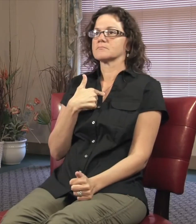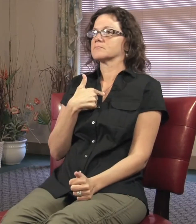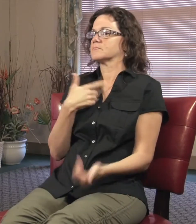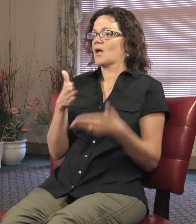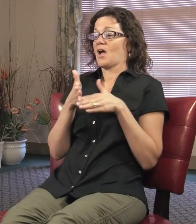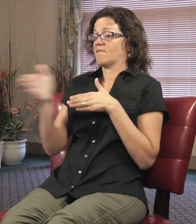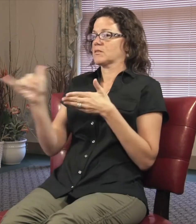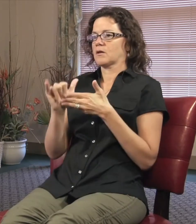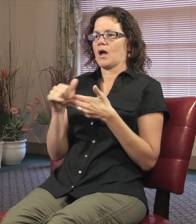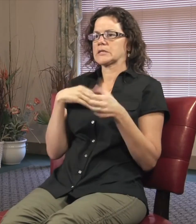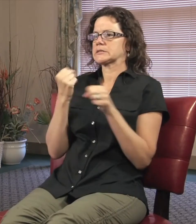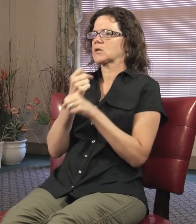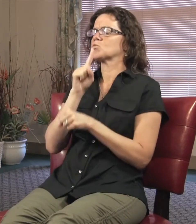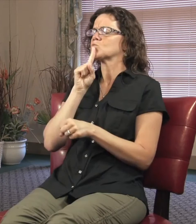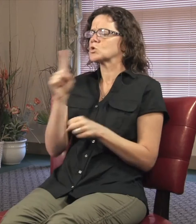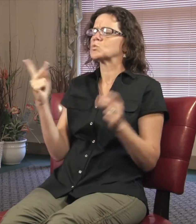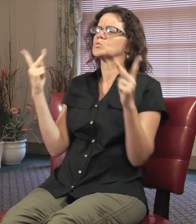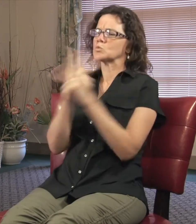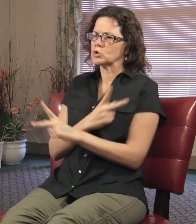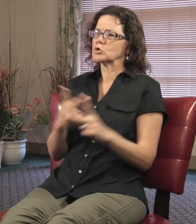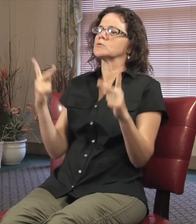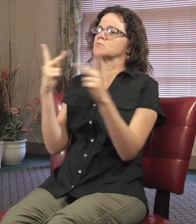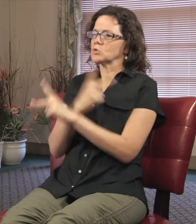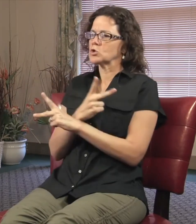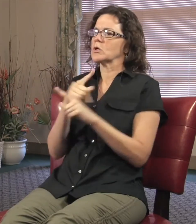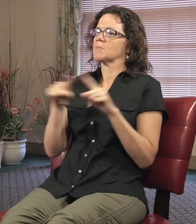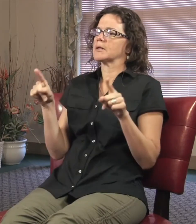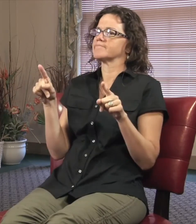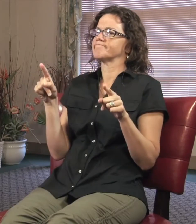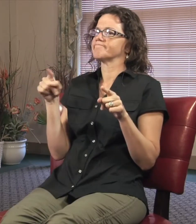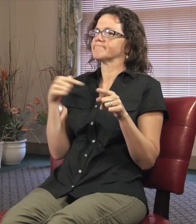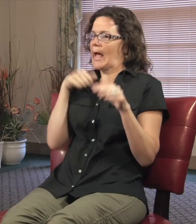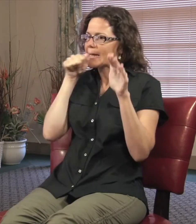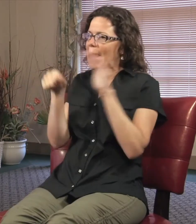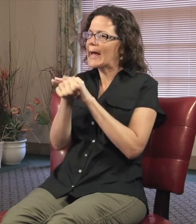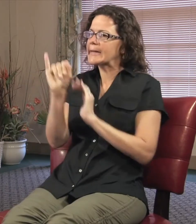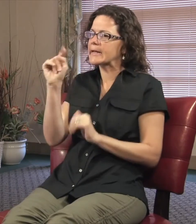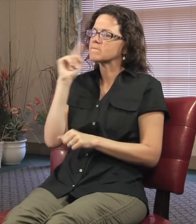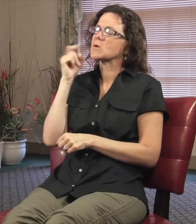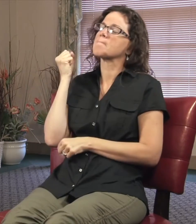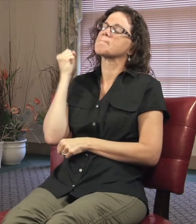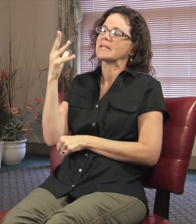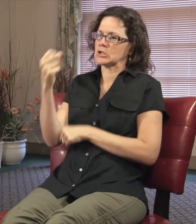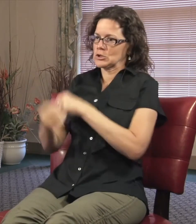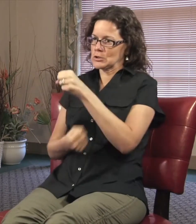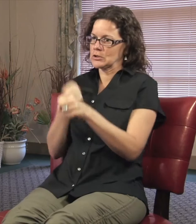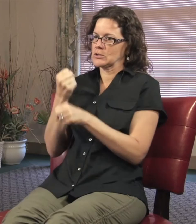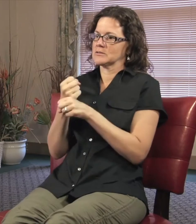And that just really worsened my depression. And I hid it for many years. So about